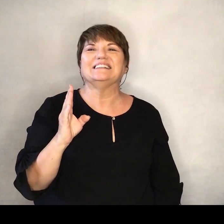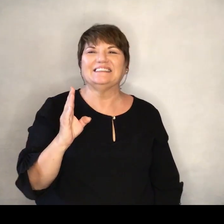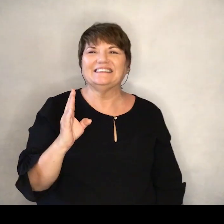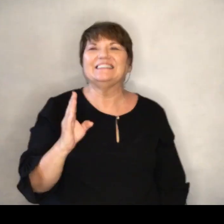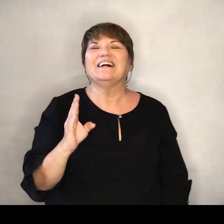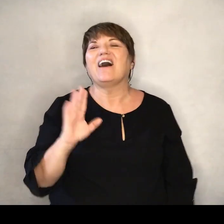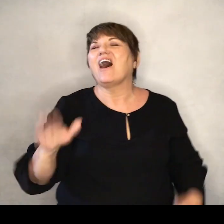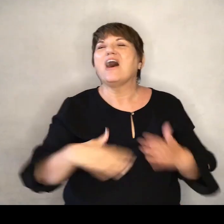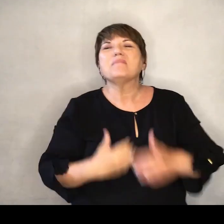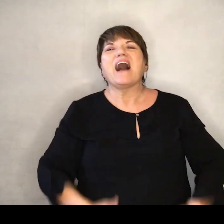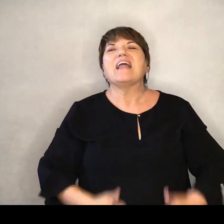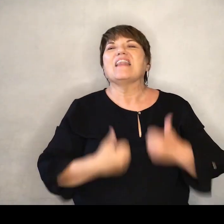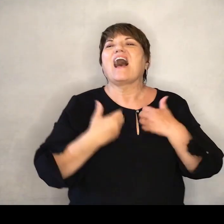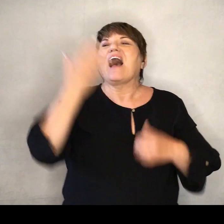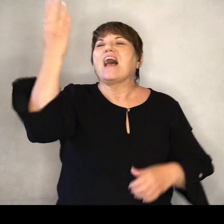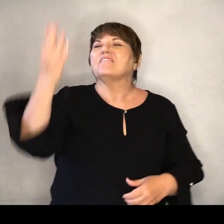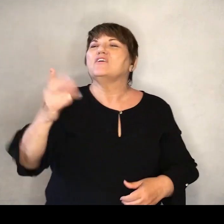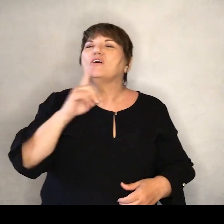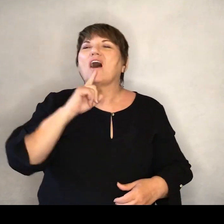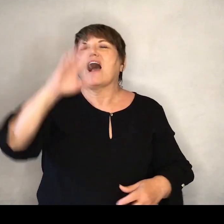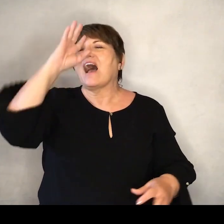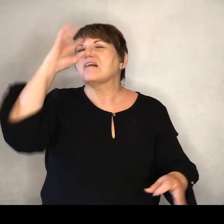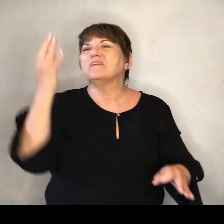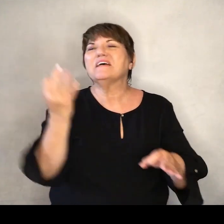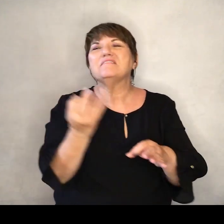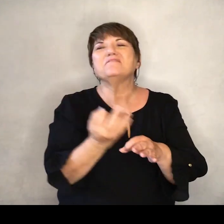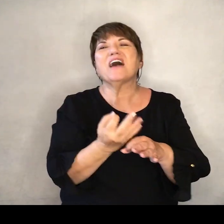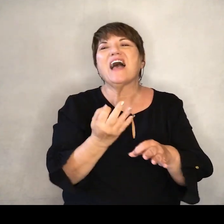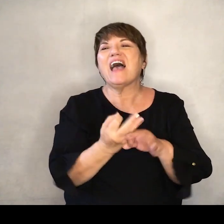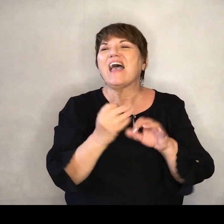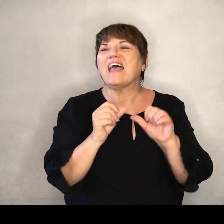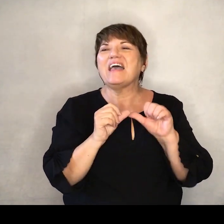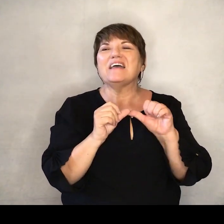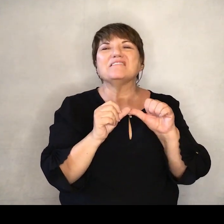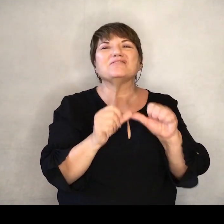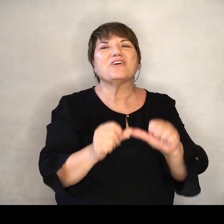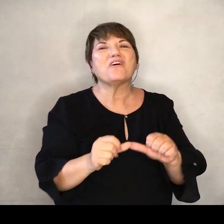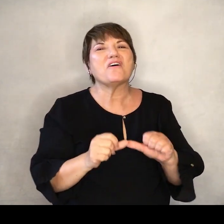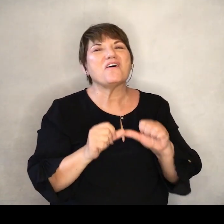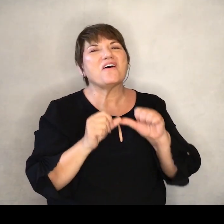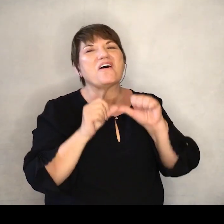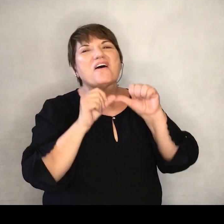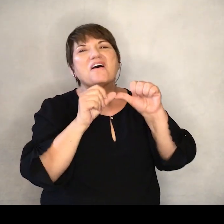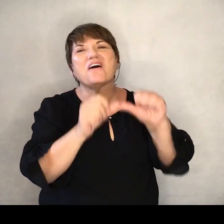All my life, you have been faithful